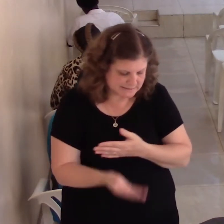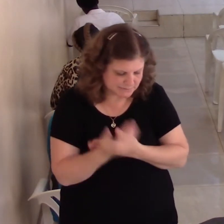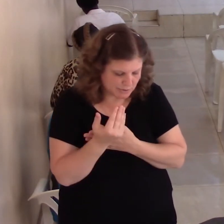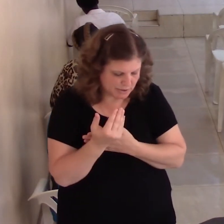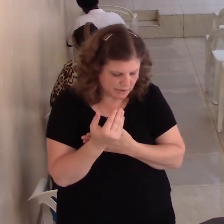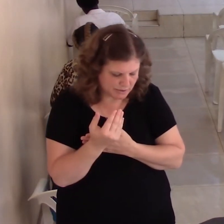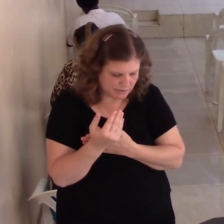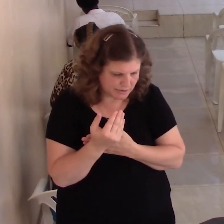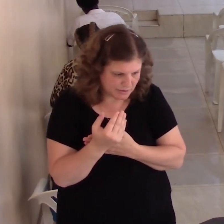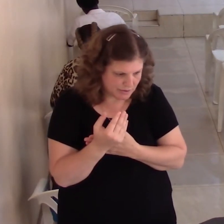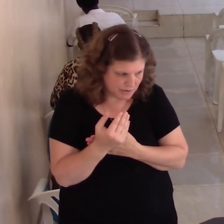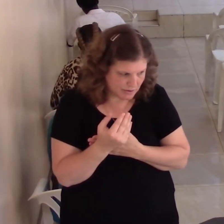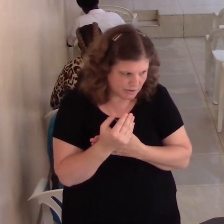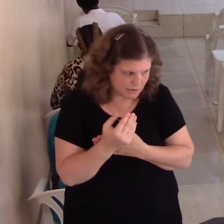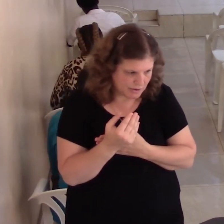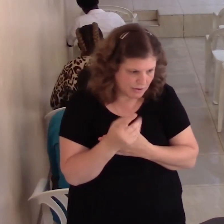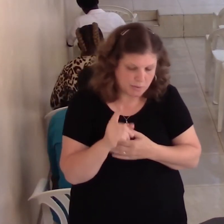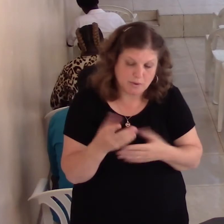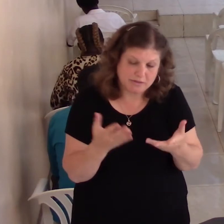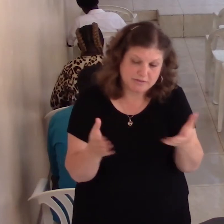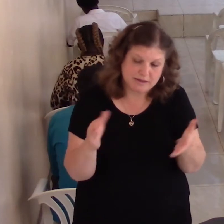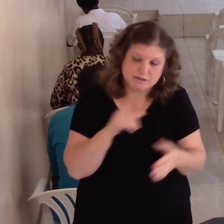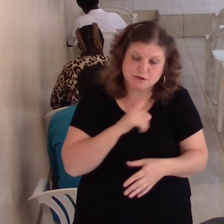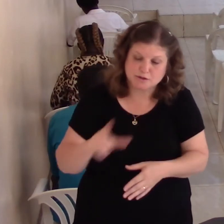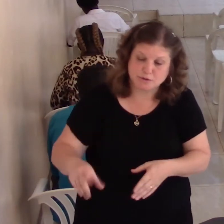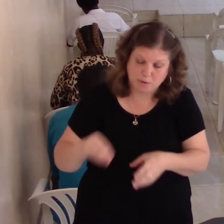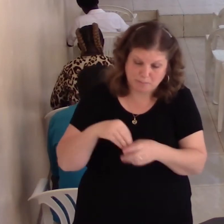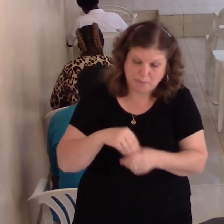here in our church. Here in this lockdown is going to struggle.